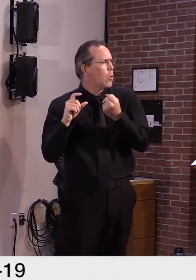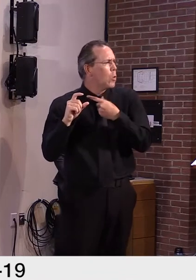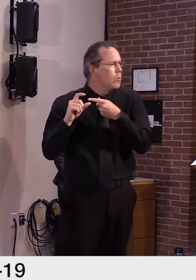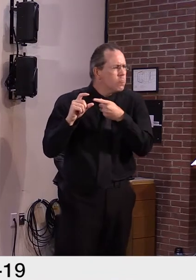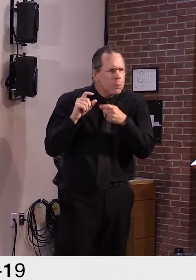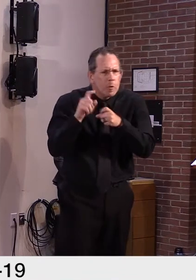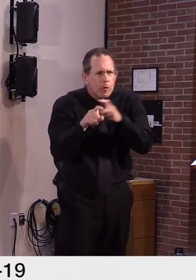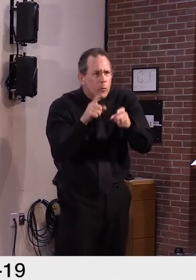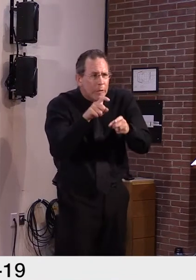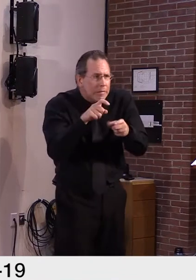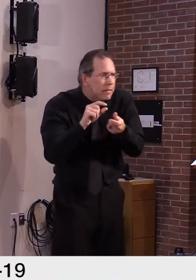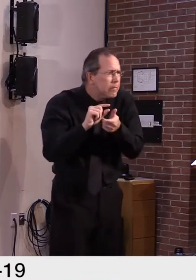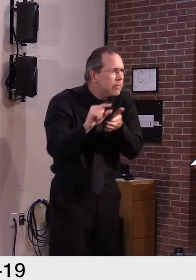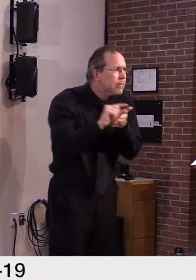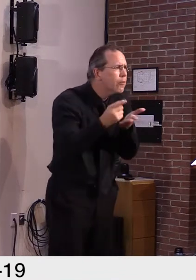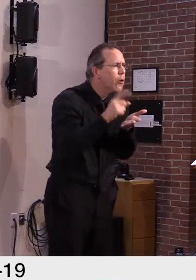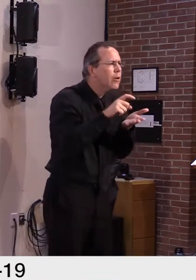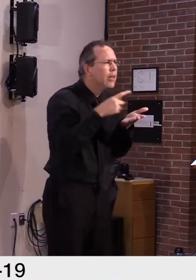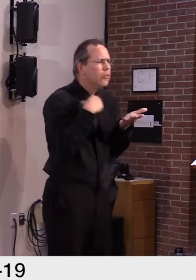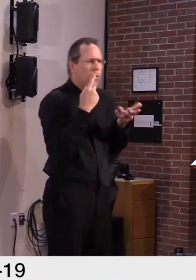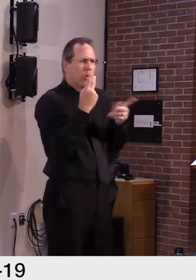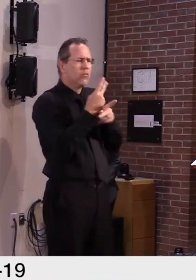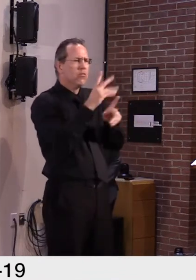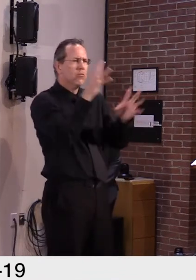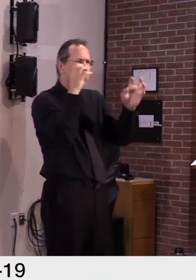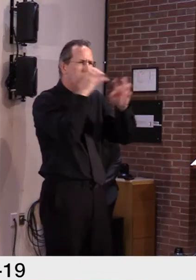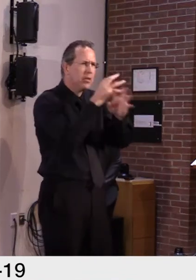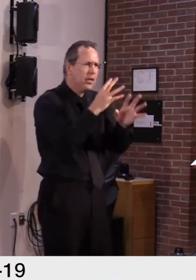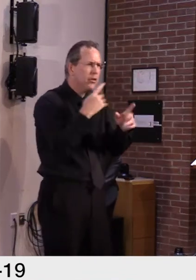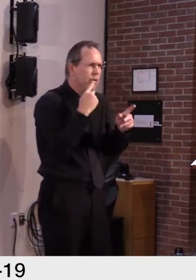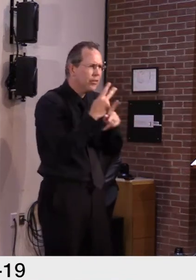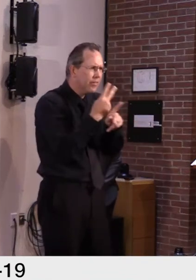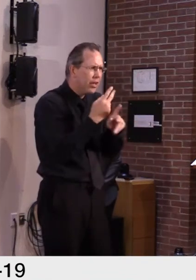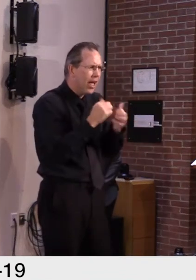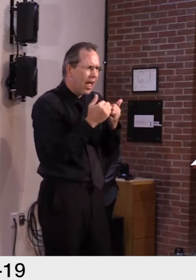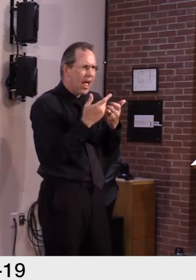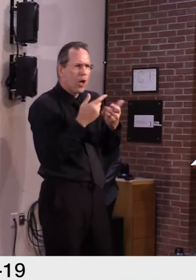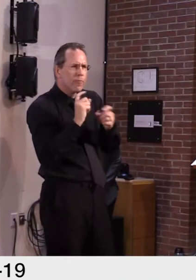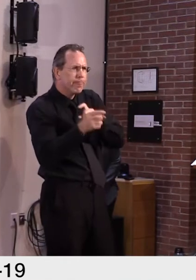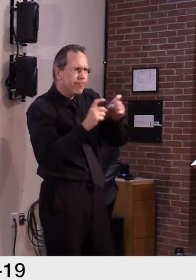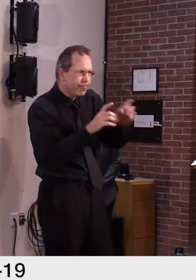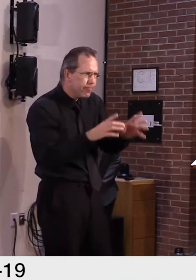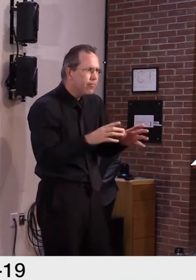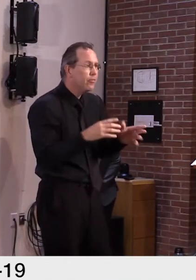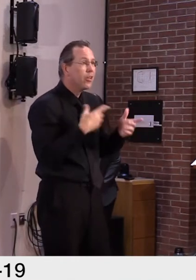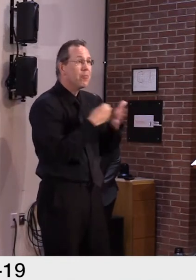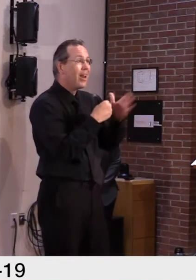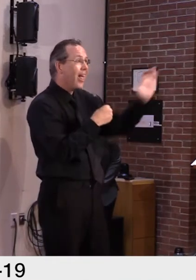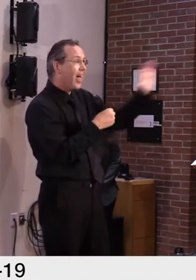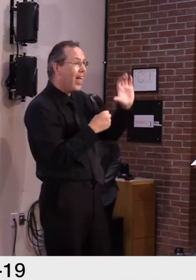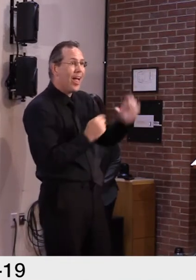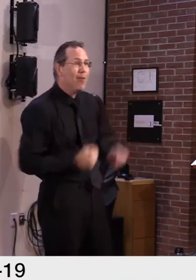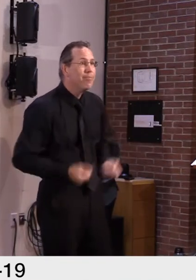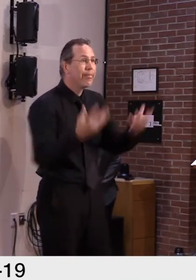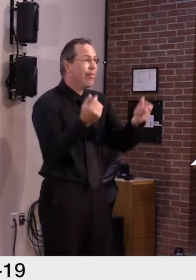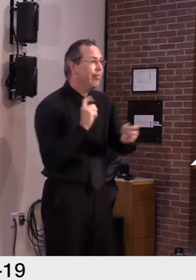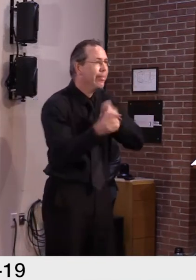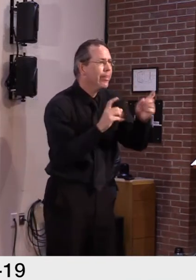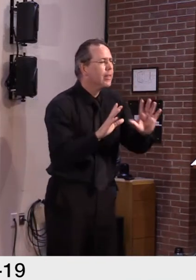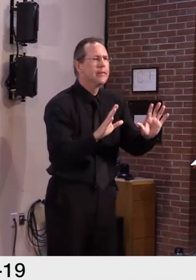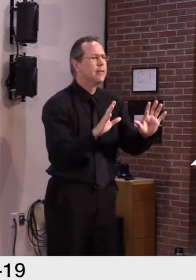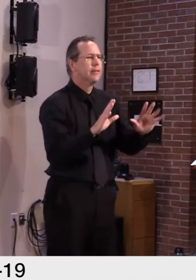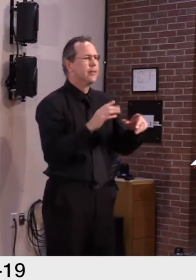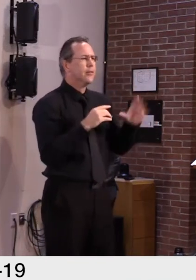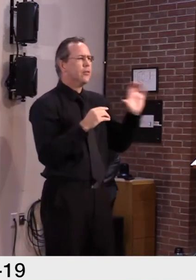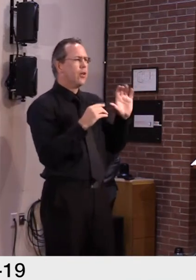that particular program. So a lot has gone out the door in these programs, and more is to come. There's